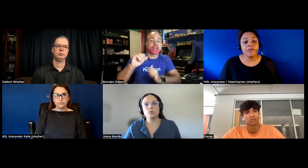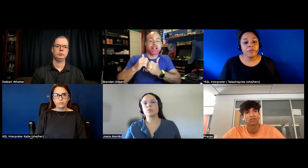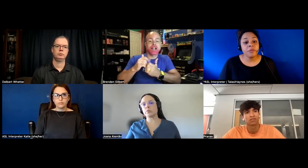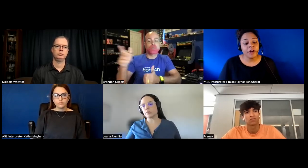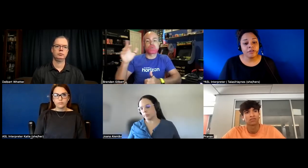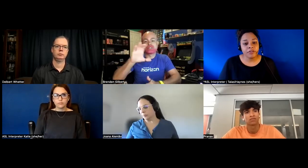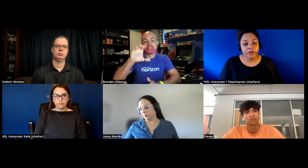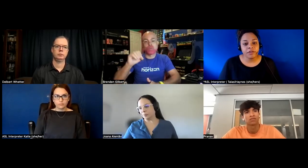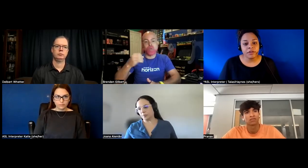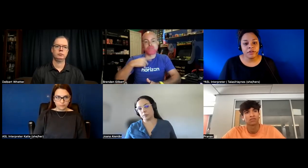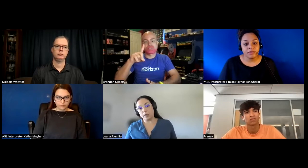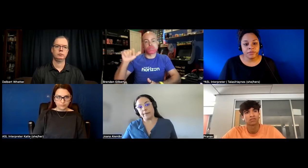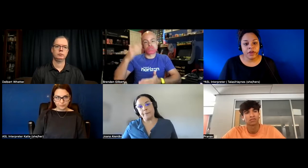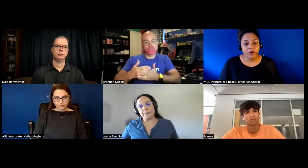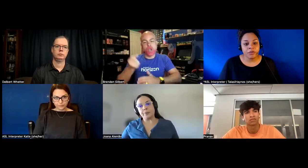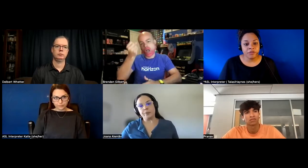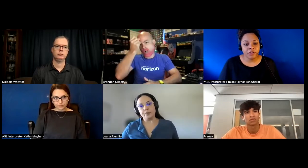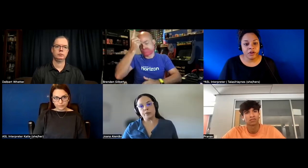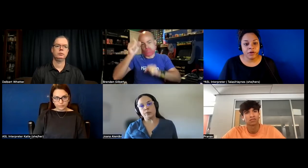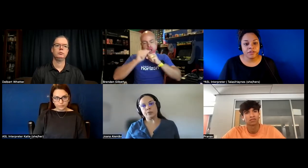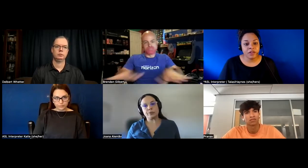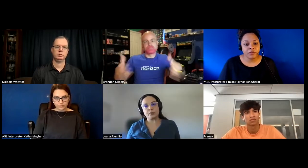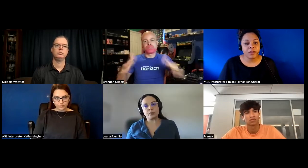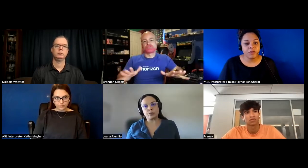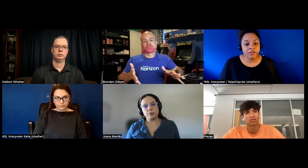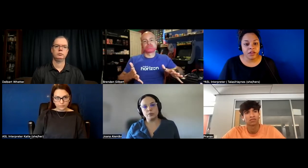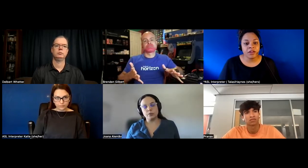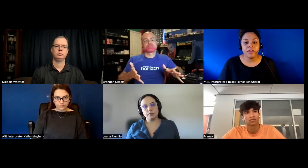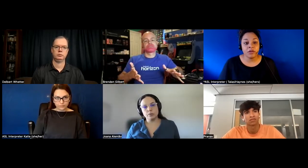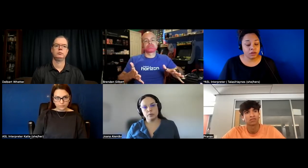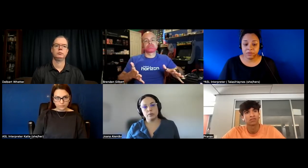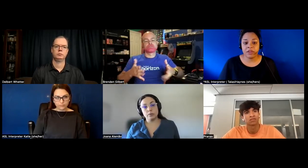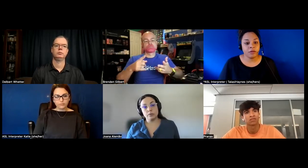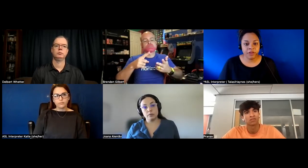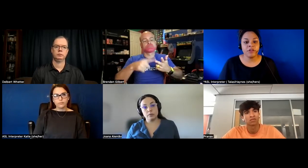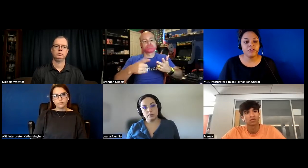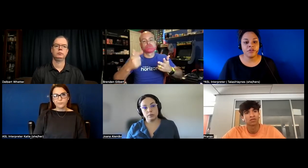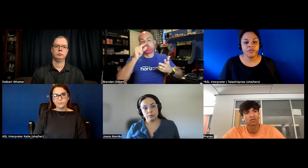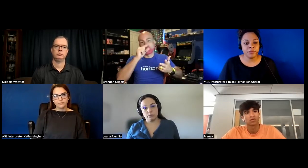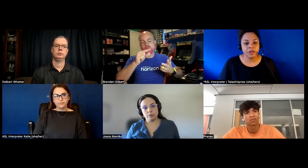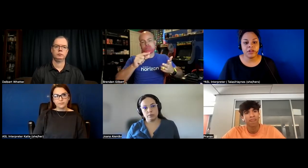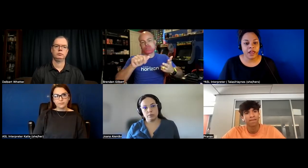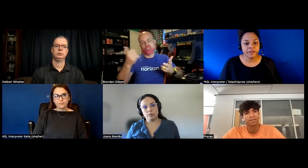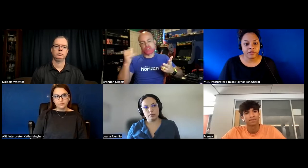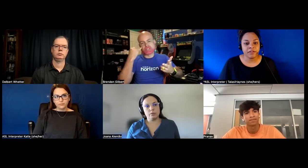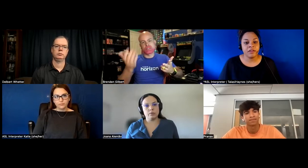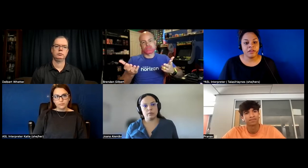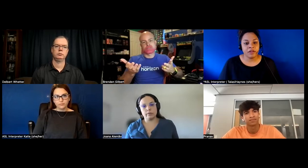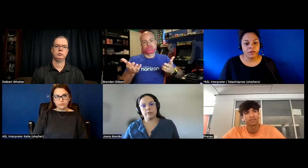example microsoft how their ceo has a disabled son and then they completely understood disability and access um